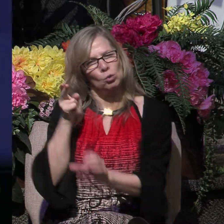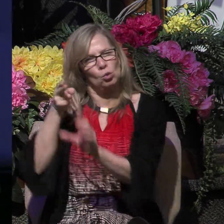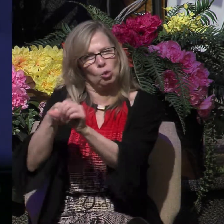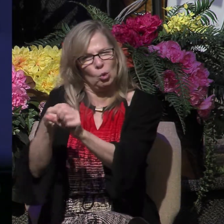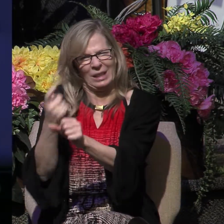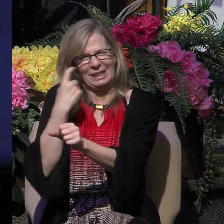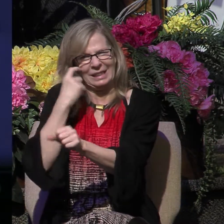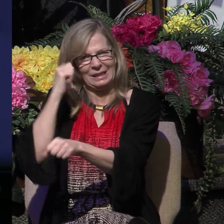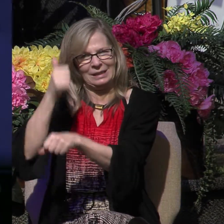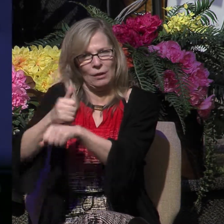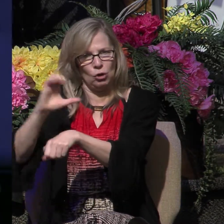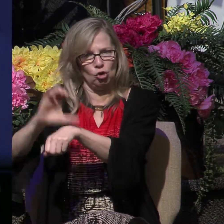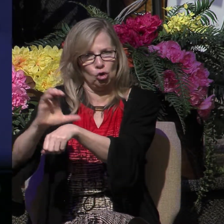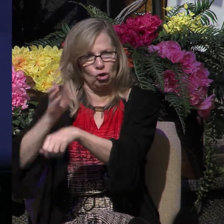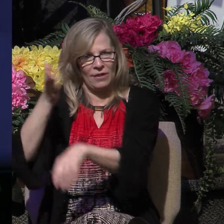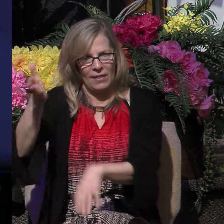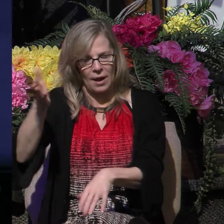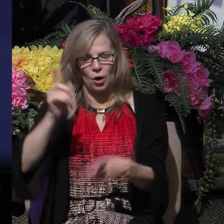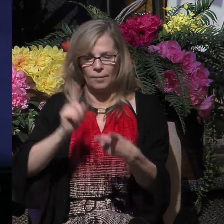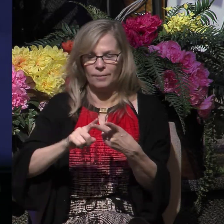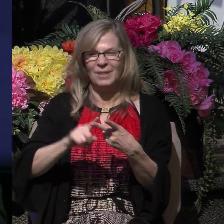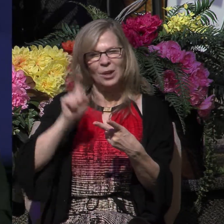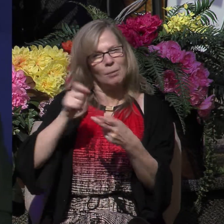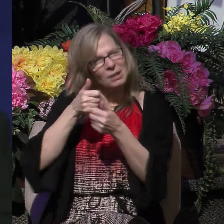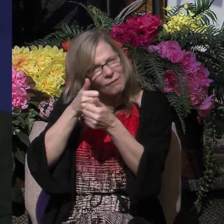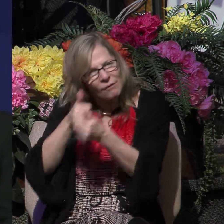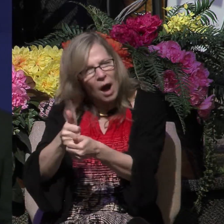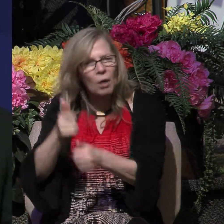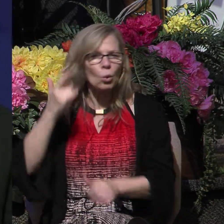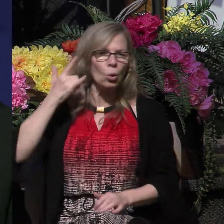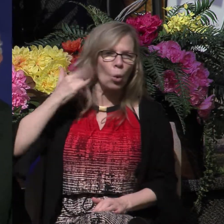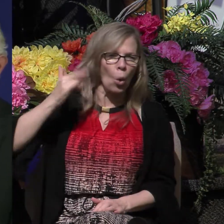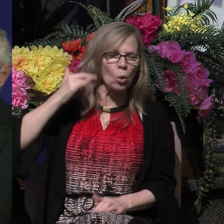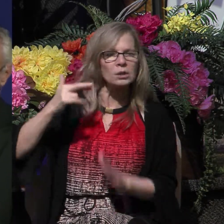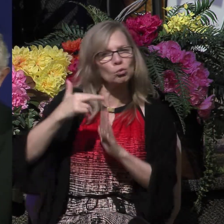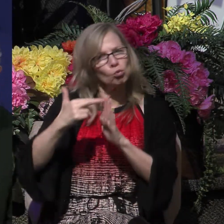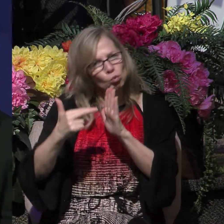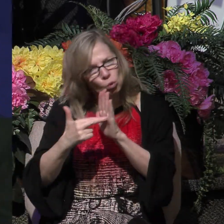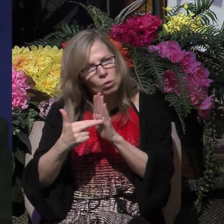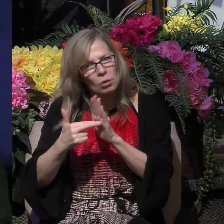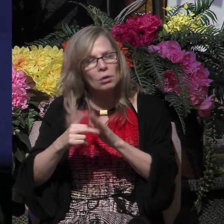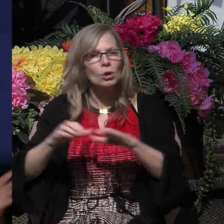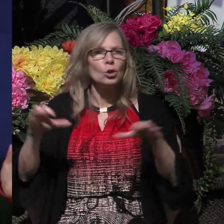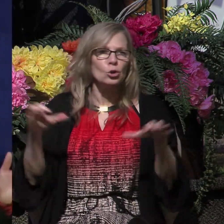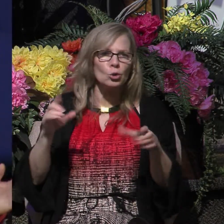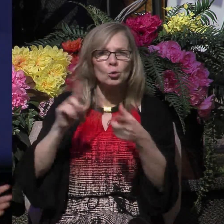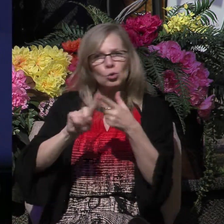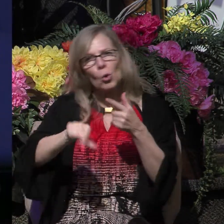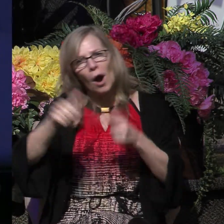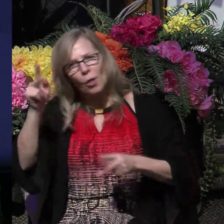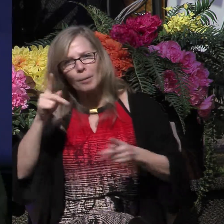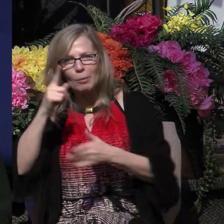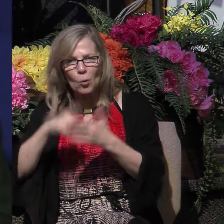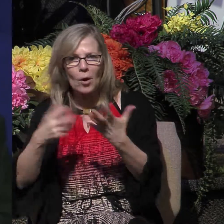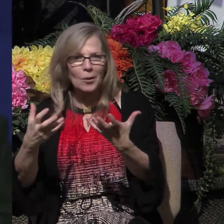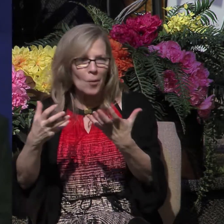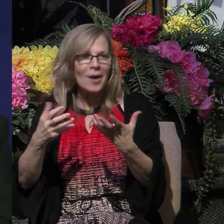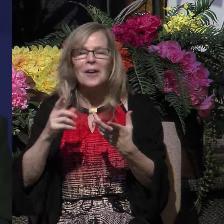Nor did they tell him to live by the golden rule, do unto others as you would have them do to you. They didn't tell him that he needed to keep the 10 commandments.